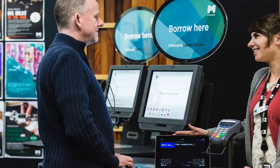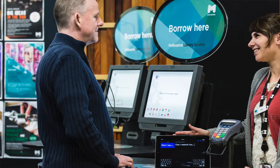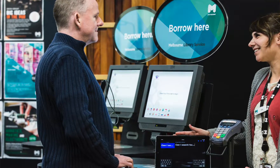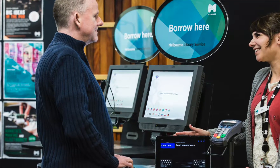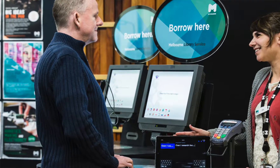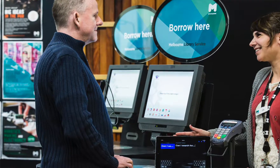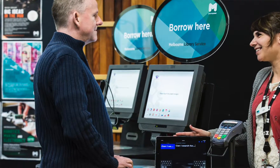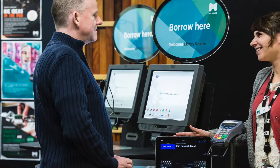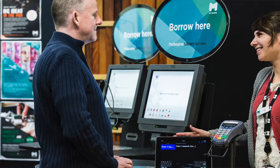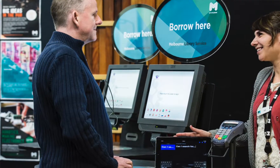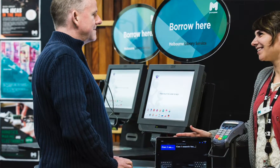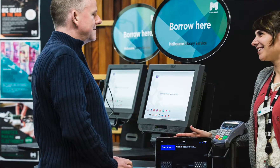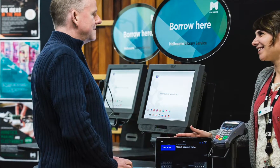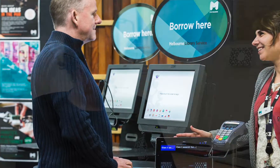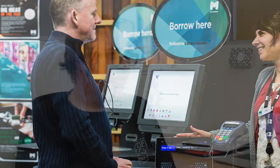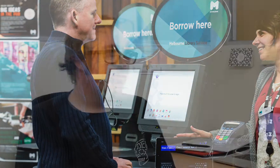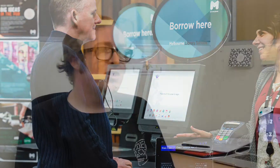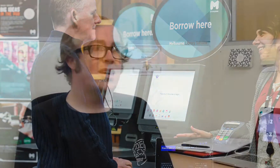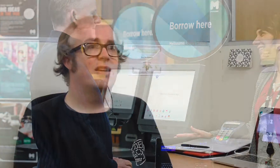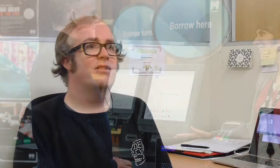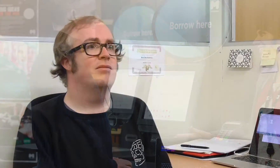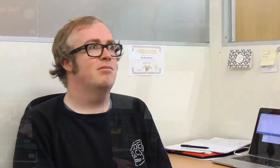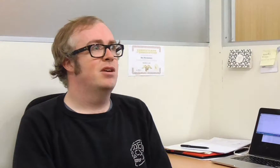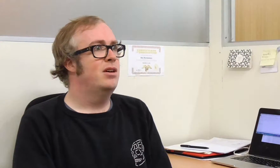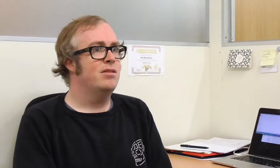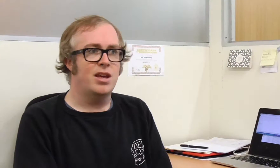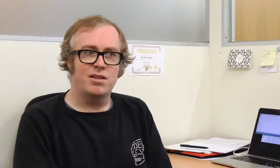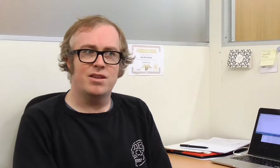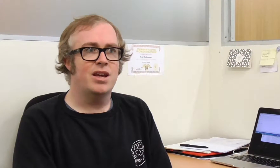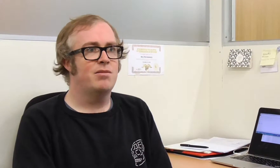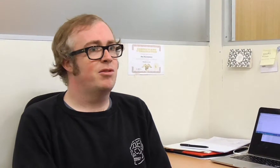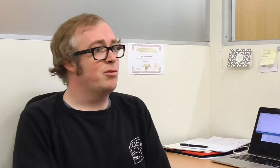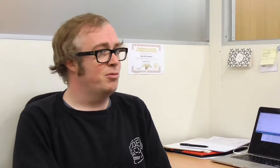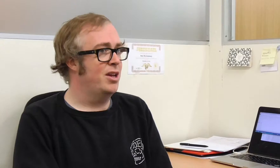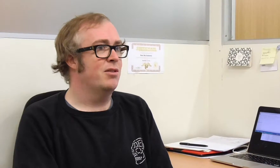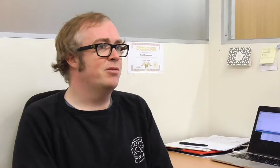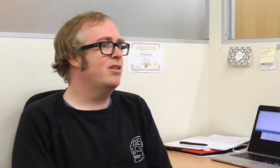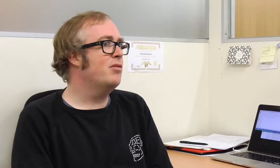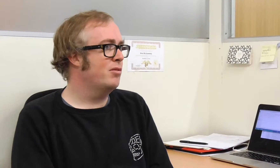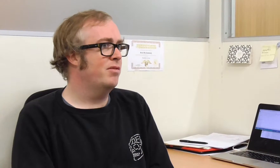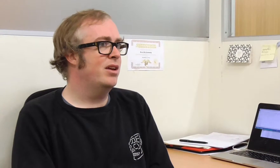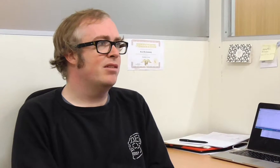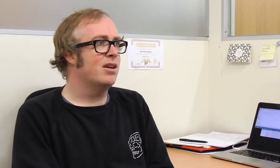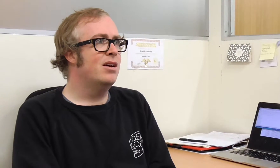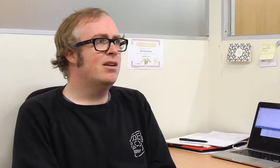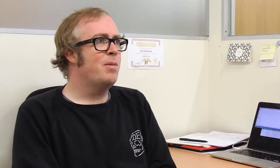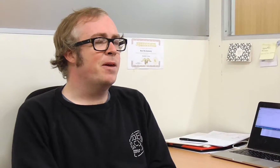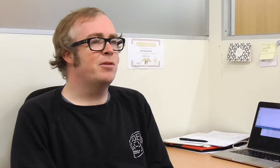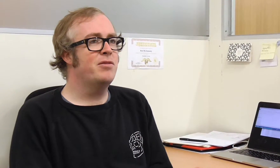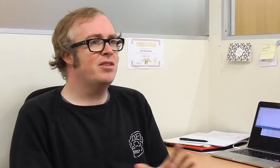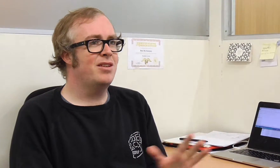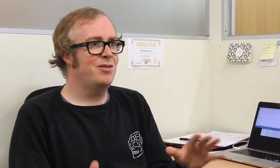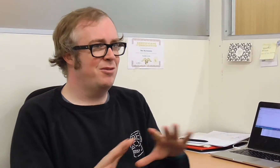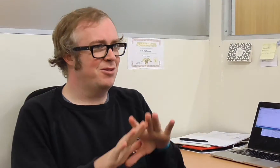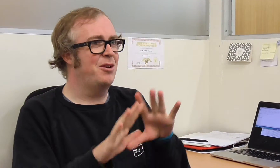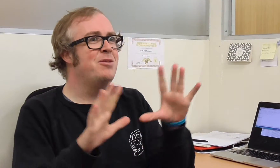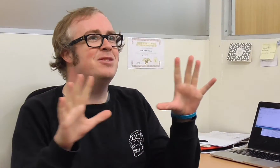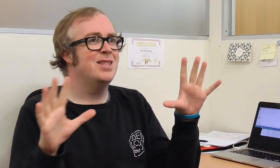face-to-face communication, email communication, the internet, social media, all these sorts of things, then all of a sudden those goals that